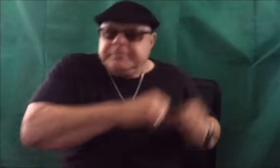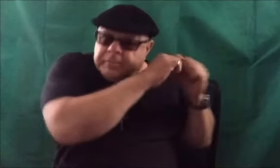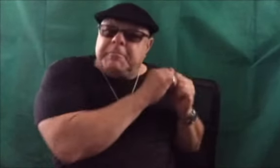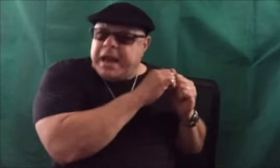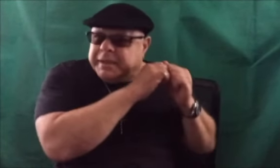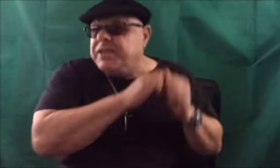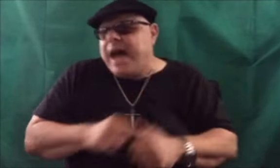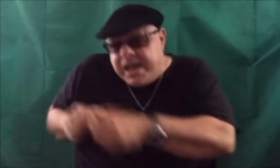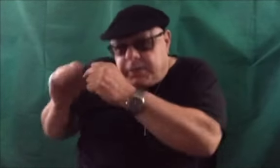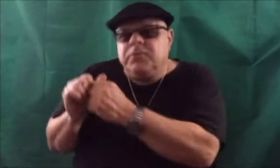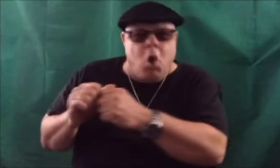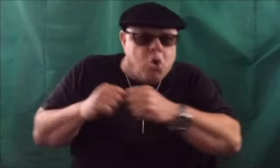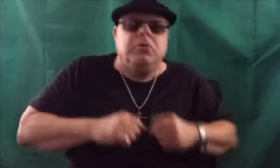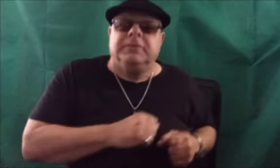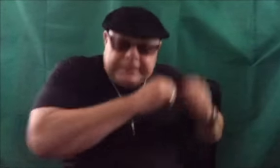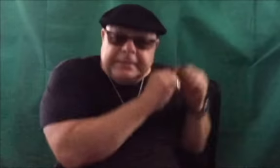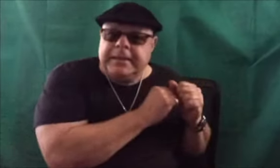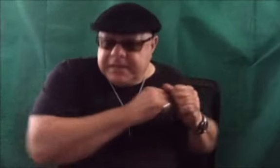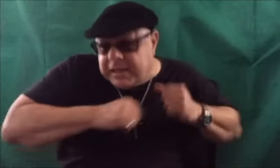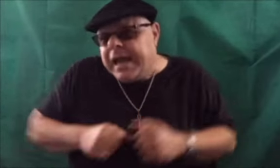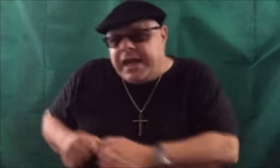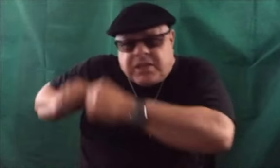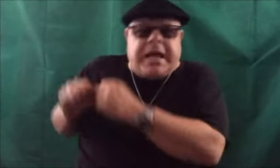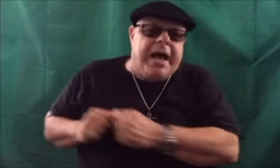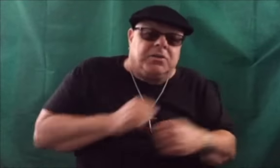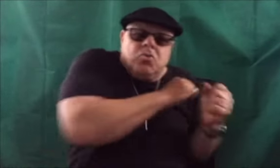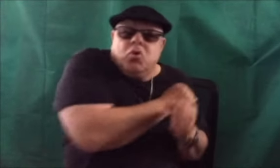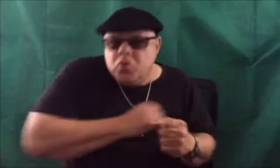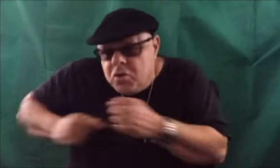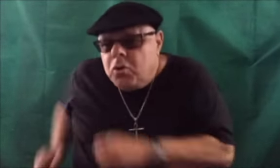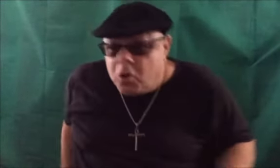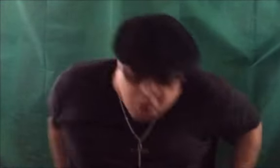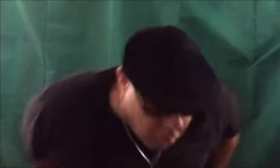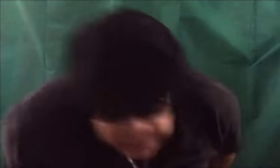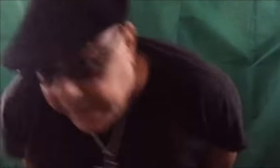Man, I'm getting tired. Woo! There's a lot of exercise. Oh, yeah.